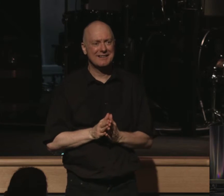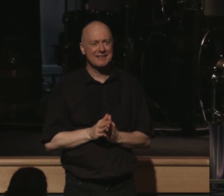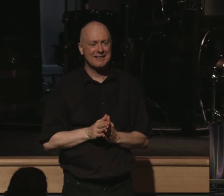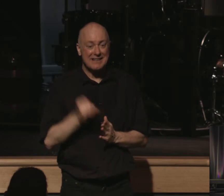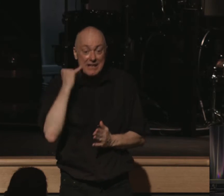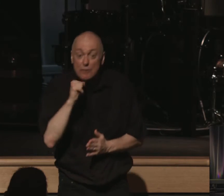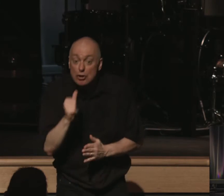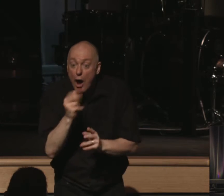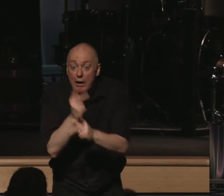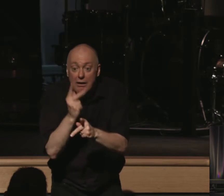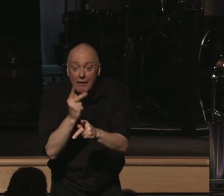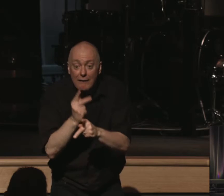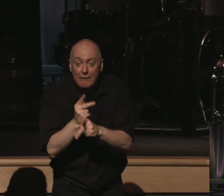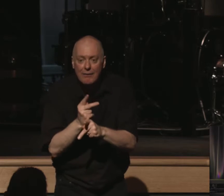And if you're not careful, these little rest idols